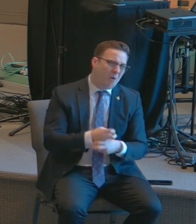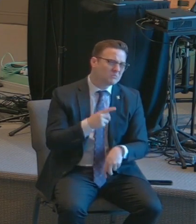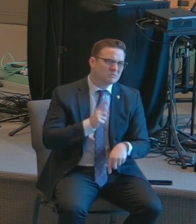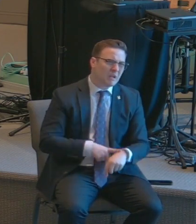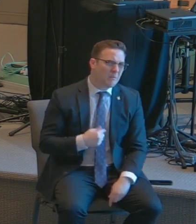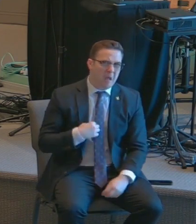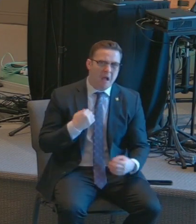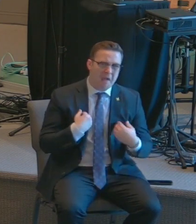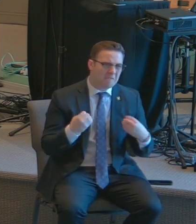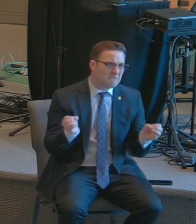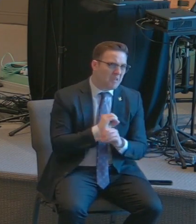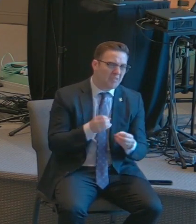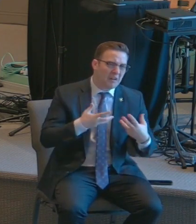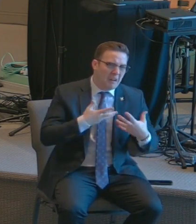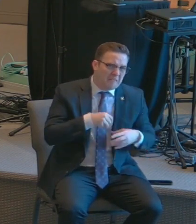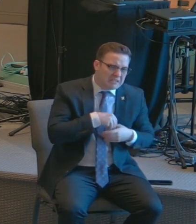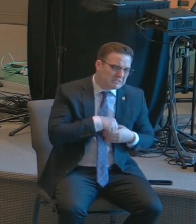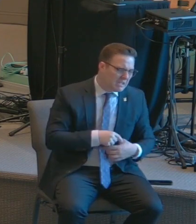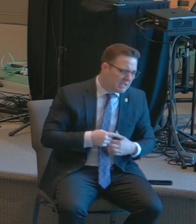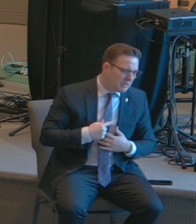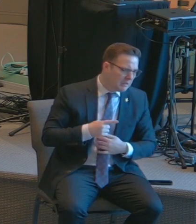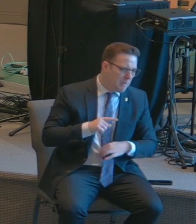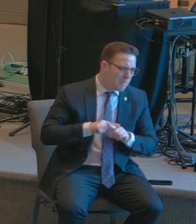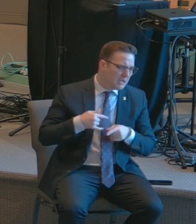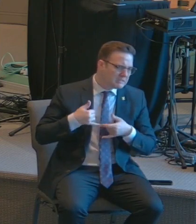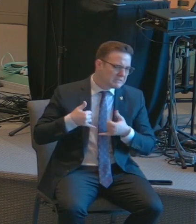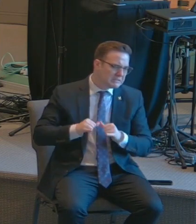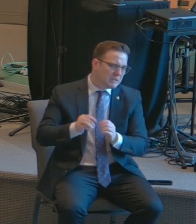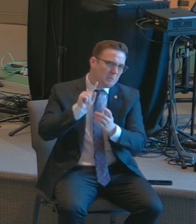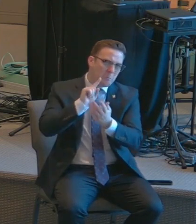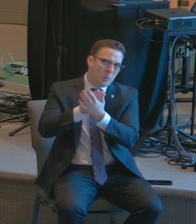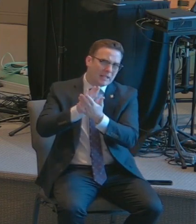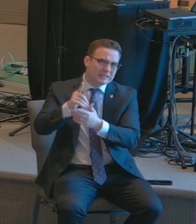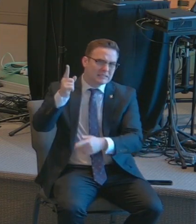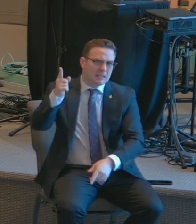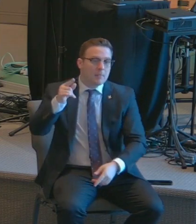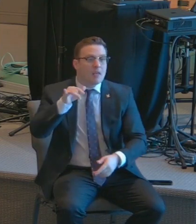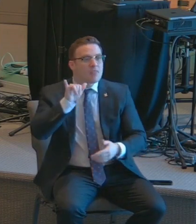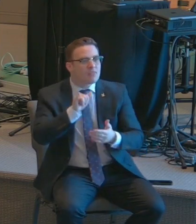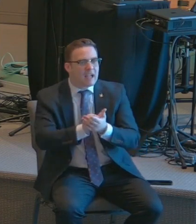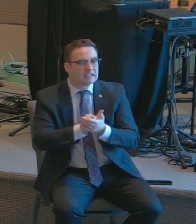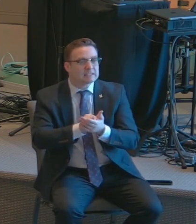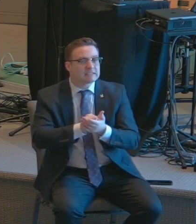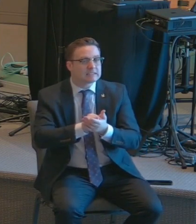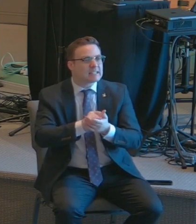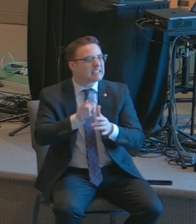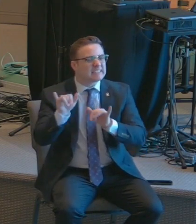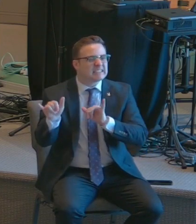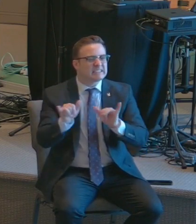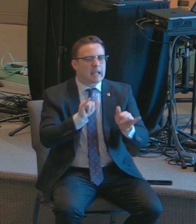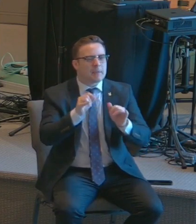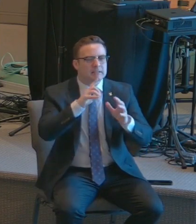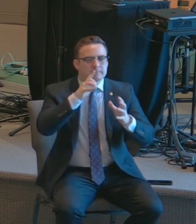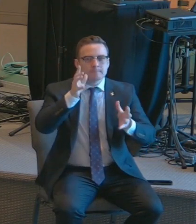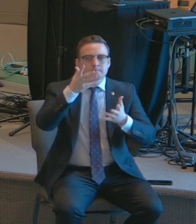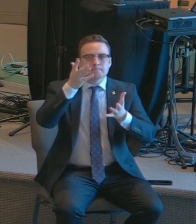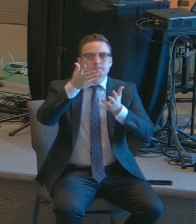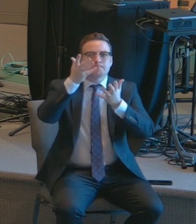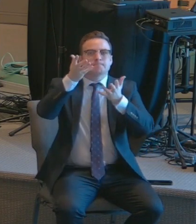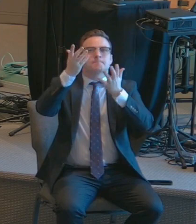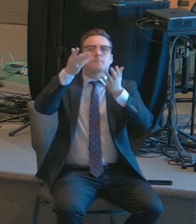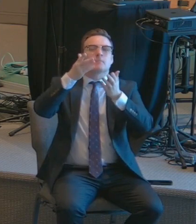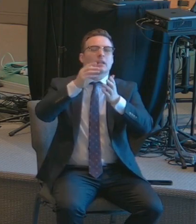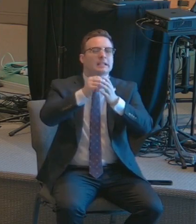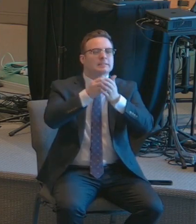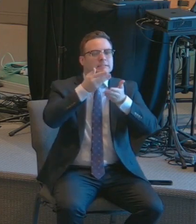you've got nothing left, that you begin to praise me and worship me. That's just his instance to me, just as the woman at the alabaster box who